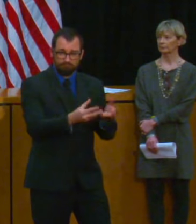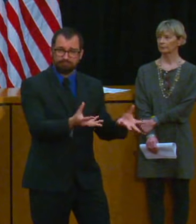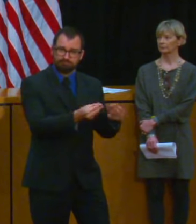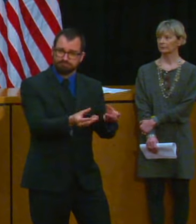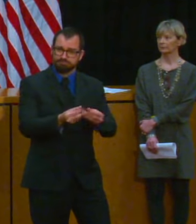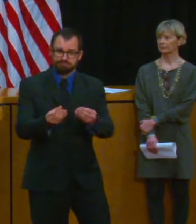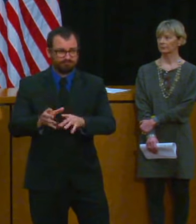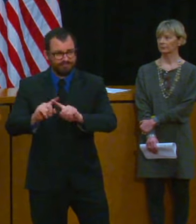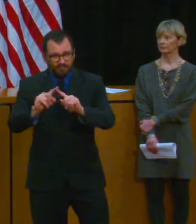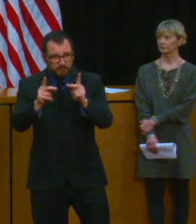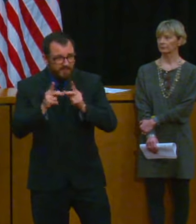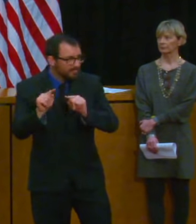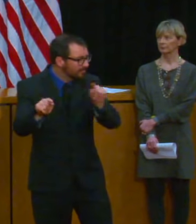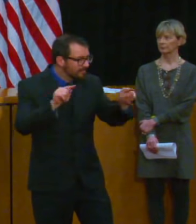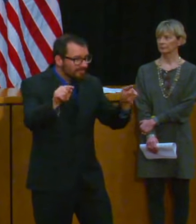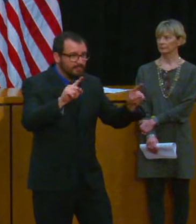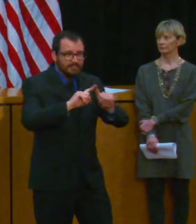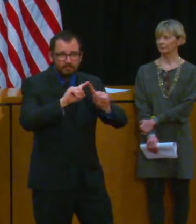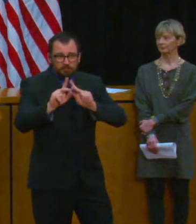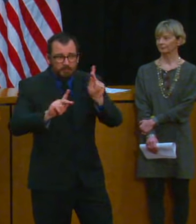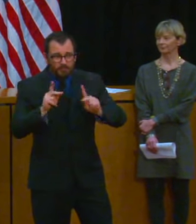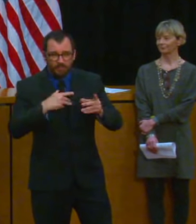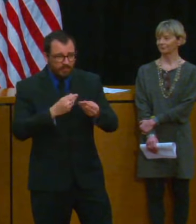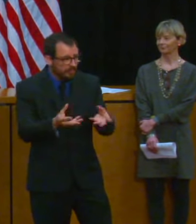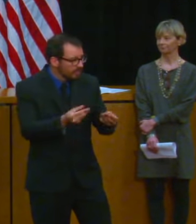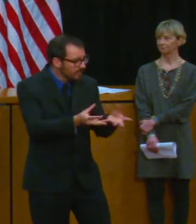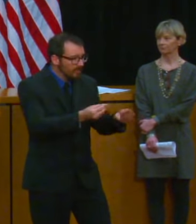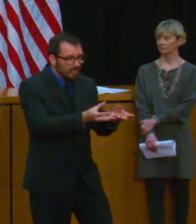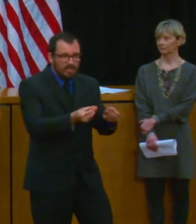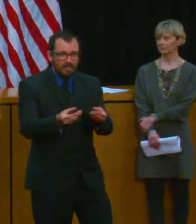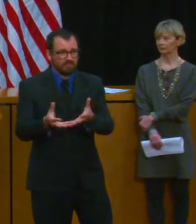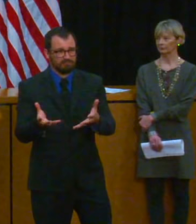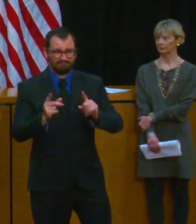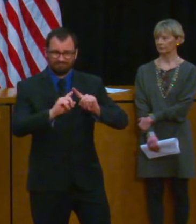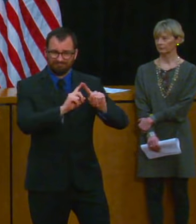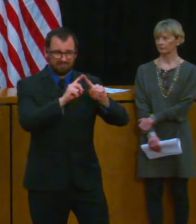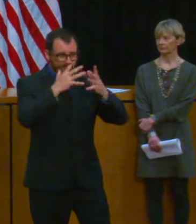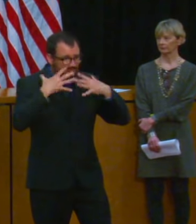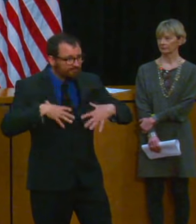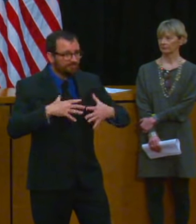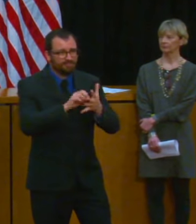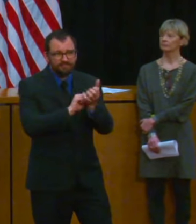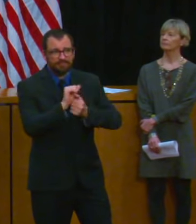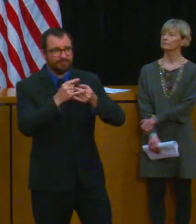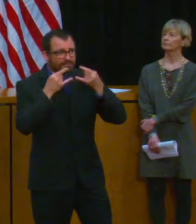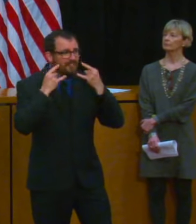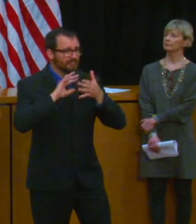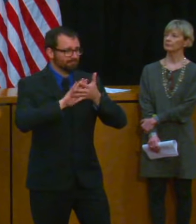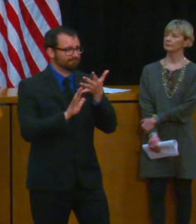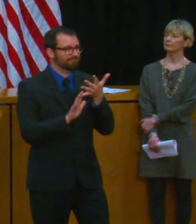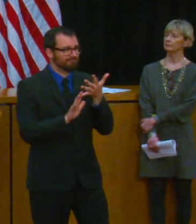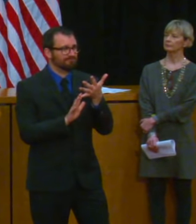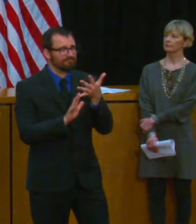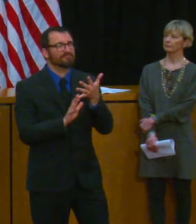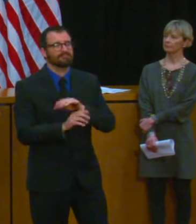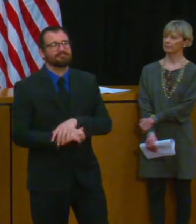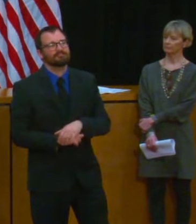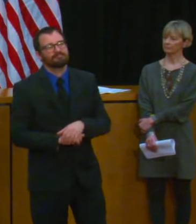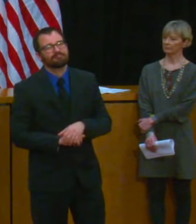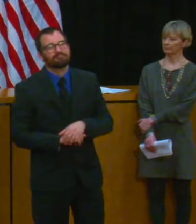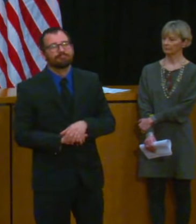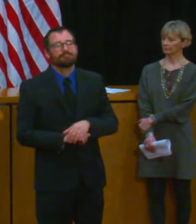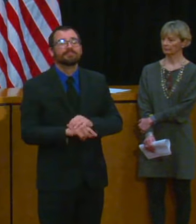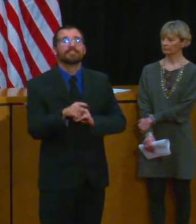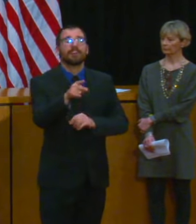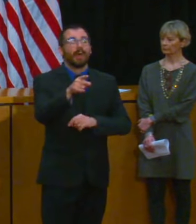of a COVID-19 community tracing collaborative in collaboration with the folks of partners in health to mitigate the spread of the